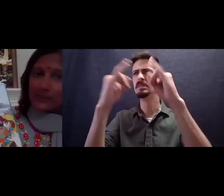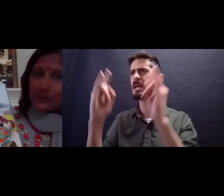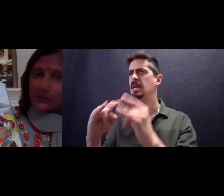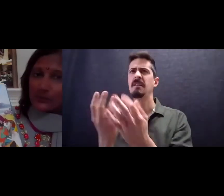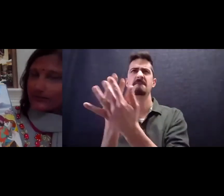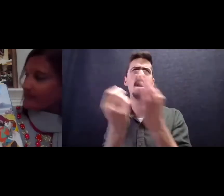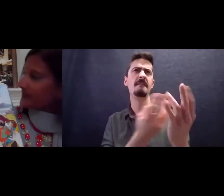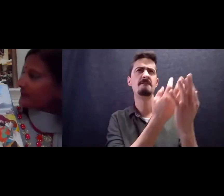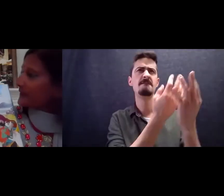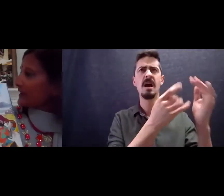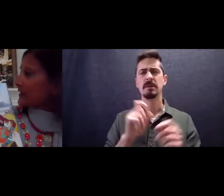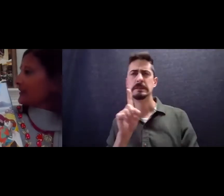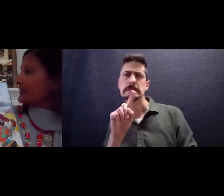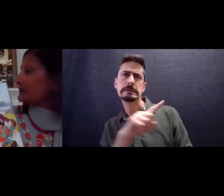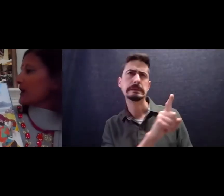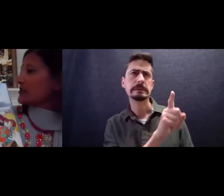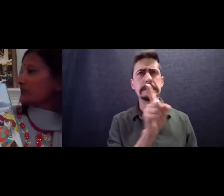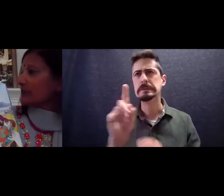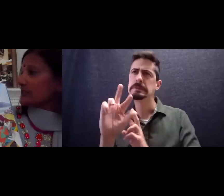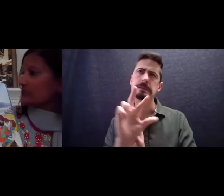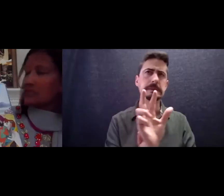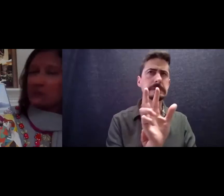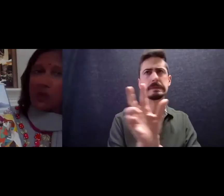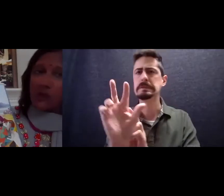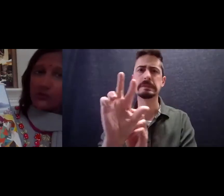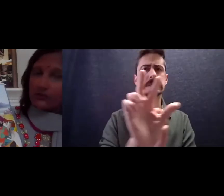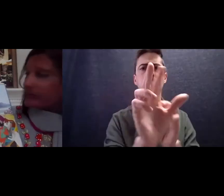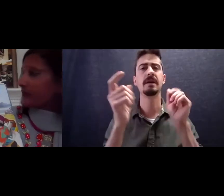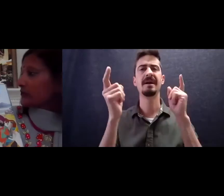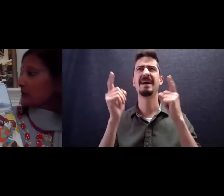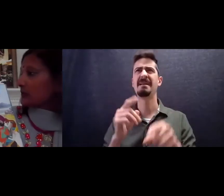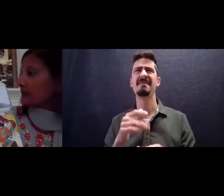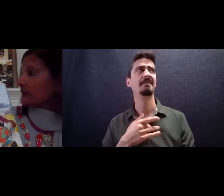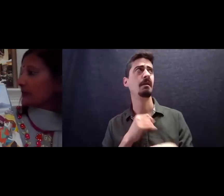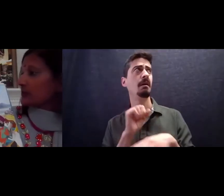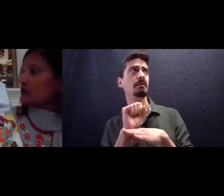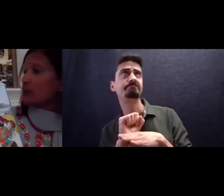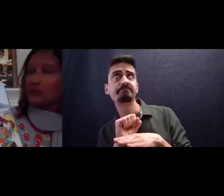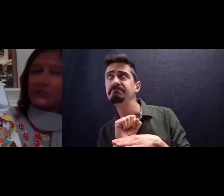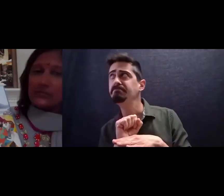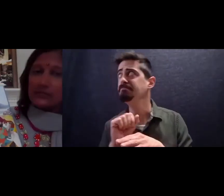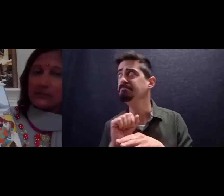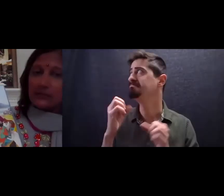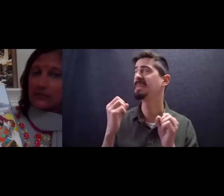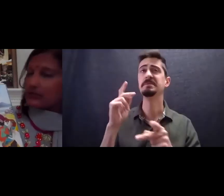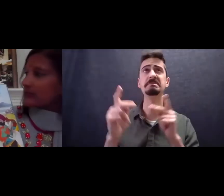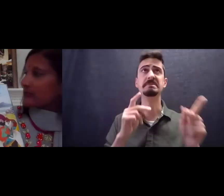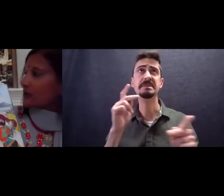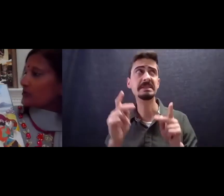black smoke Raja felt even smaller in the crowd of bubbla drummers